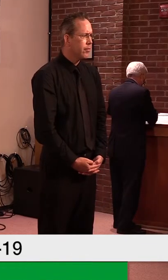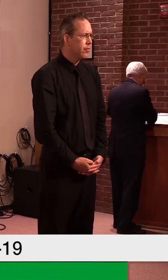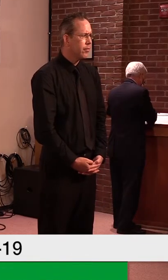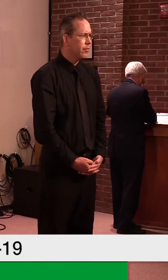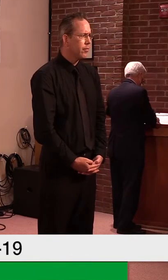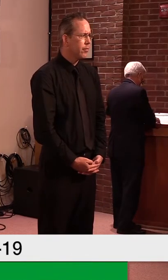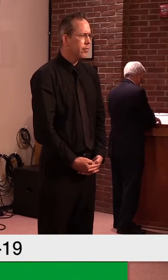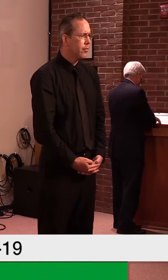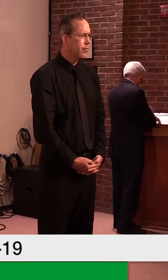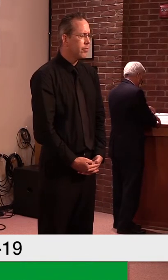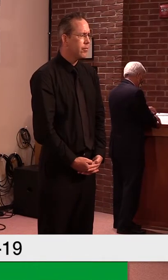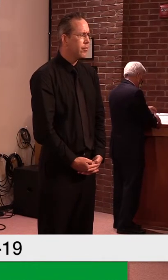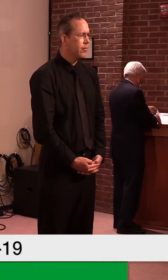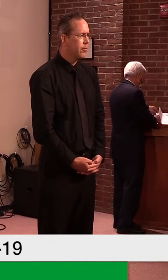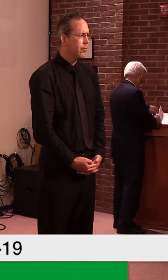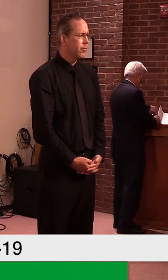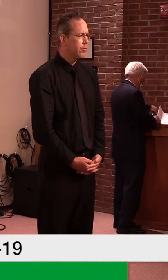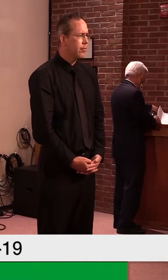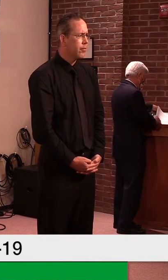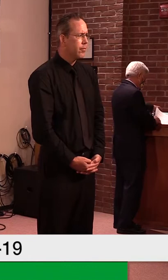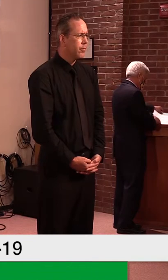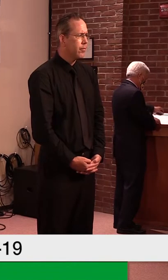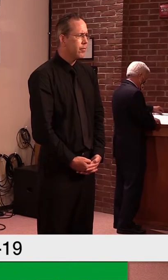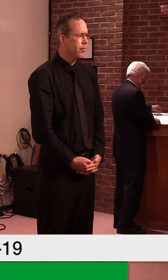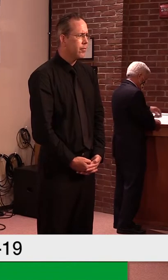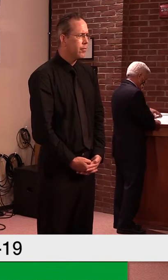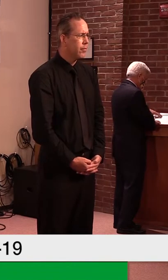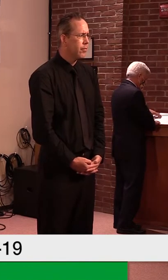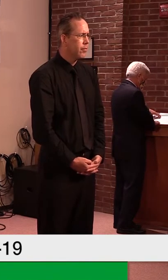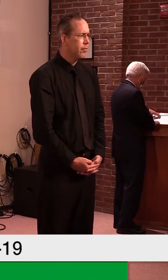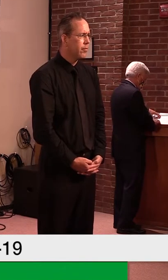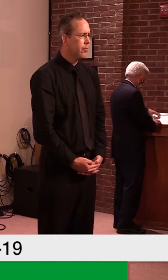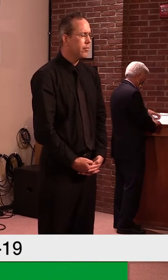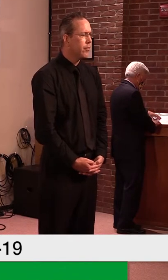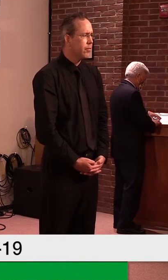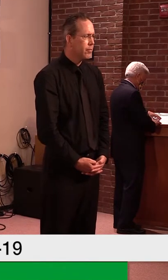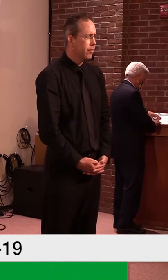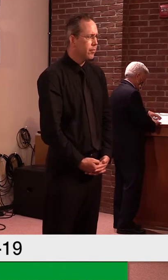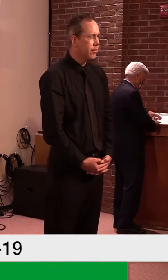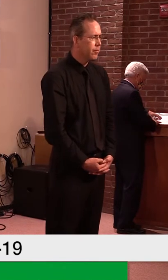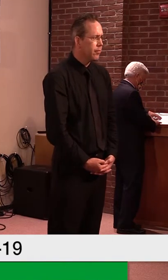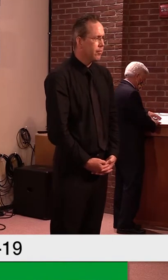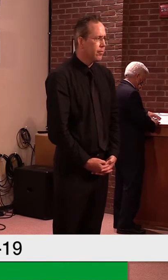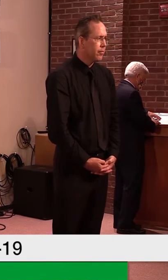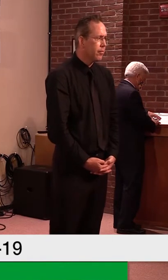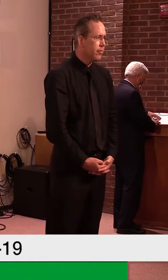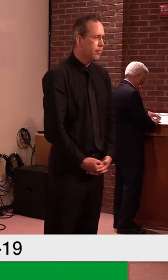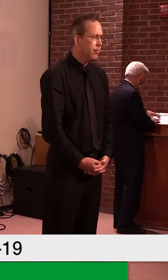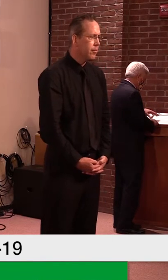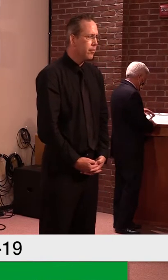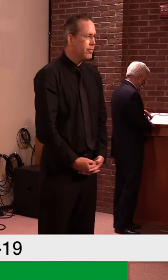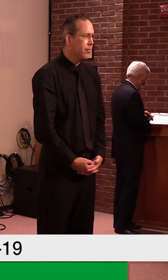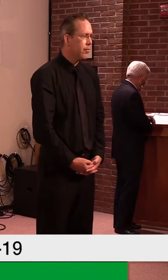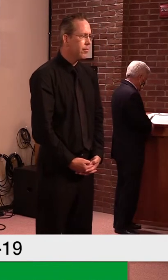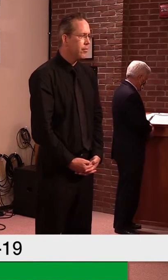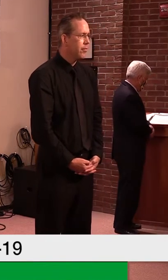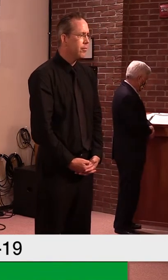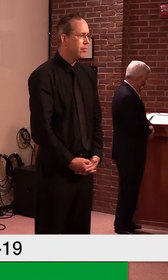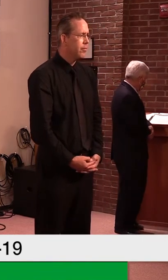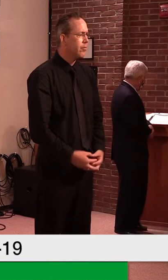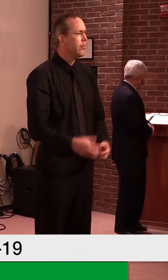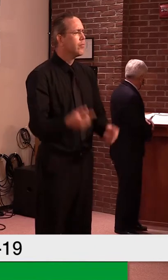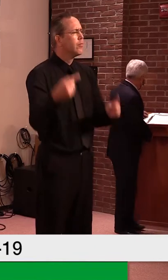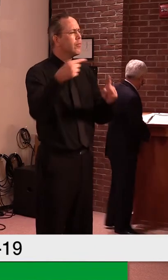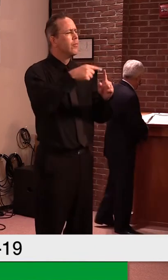contracts to make it through the 175 day year. We, we understand the AOE is at the legislature for a five day reduction, but they're not going to